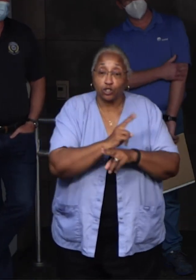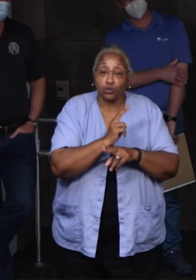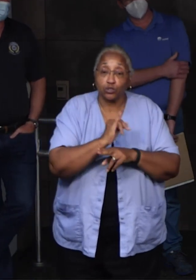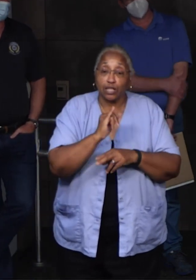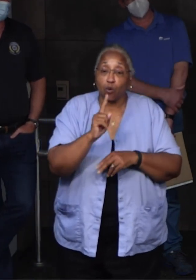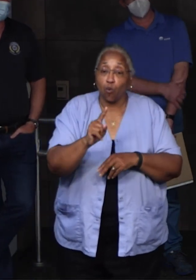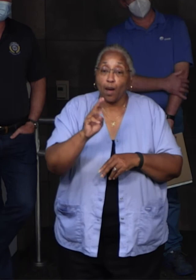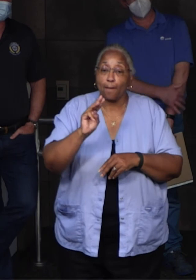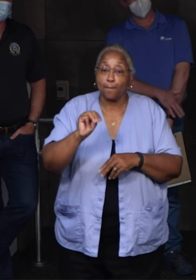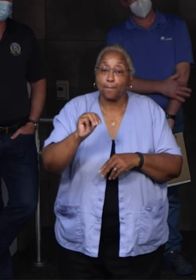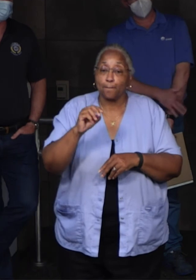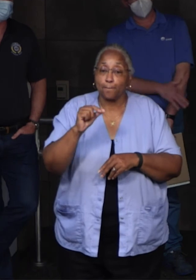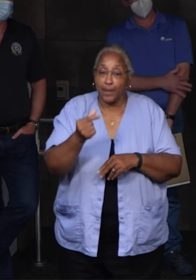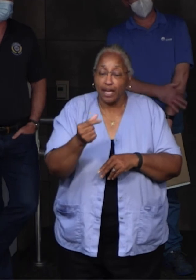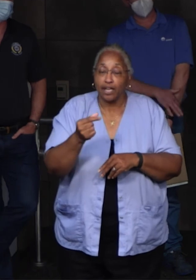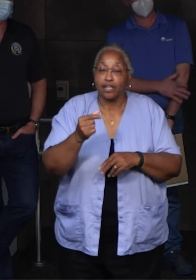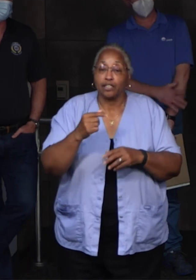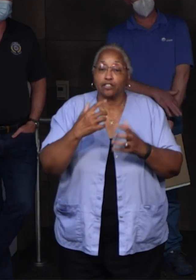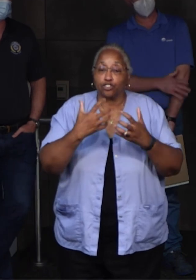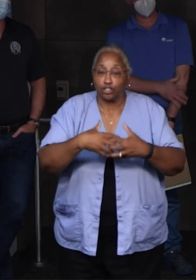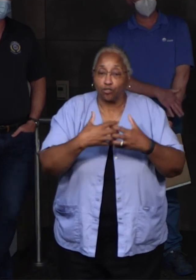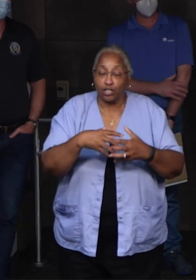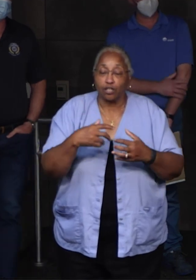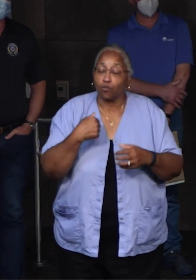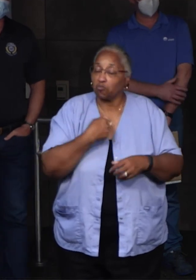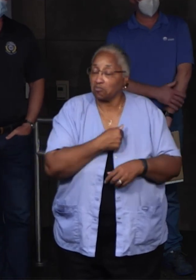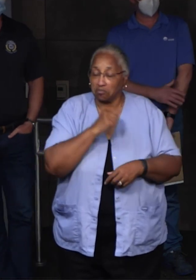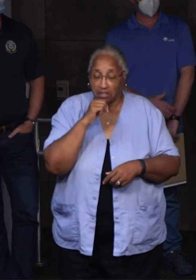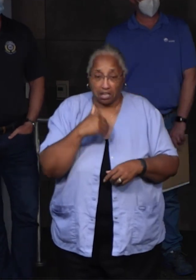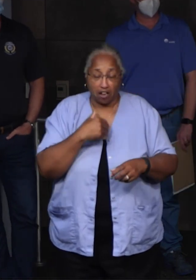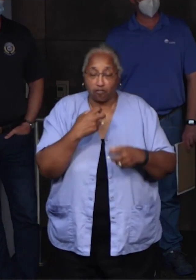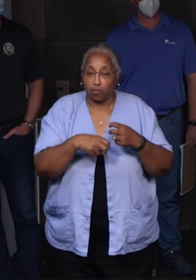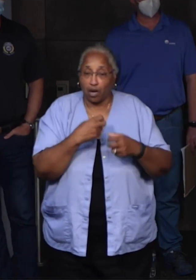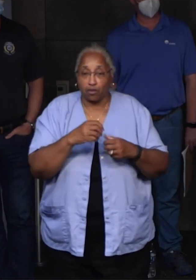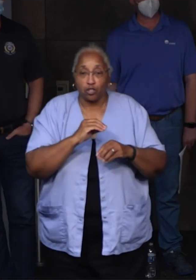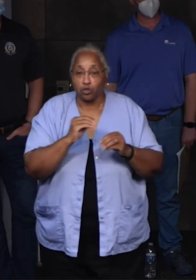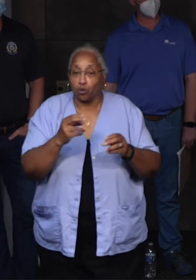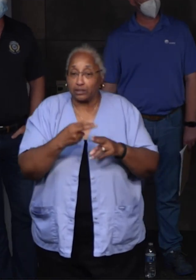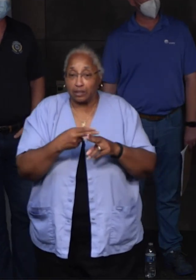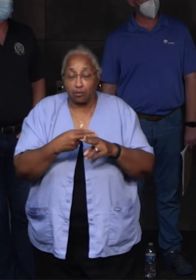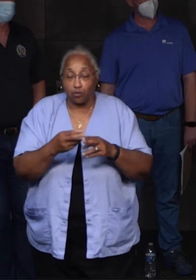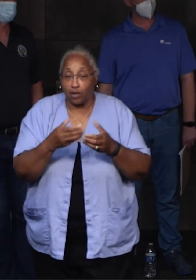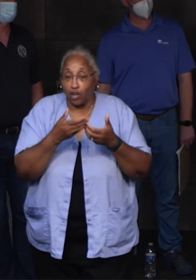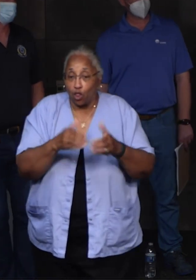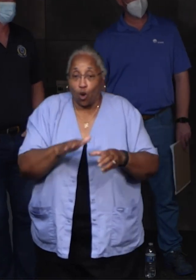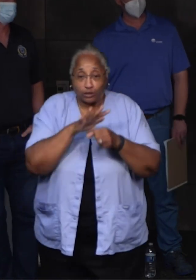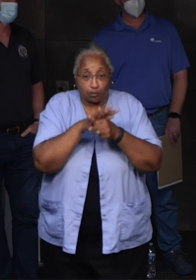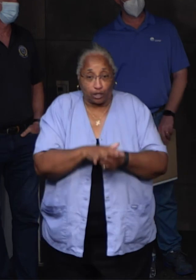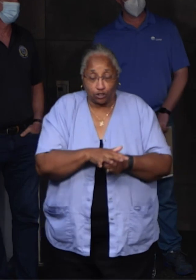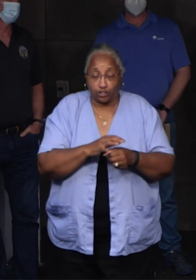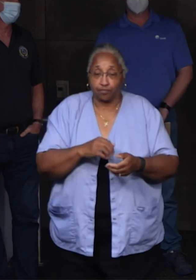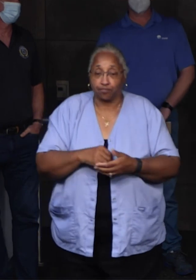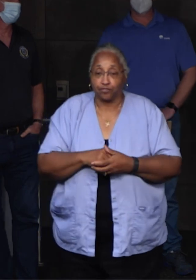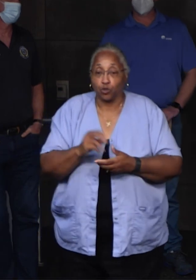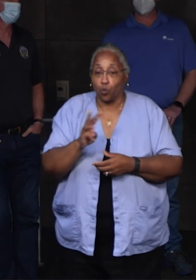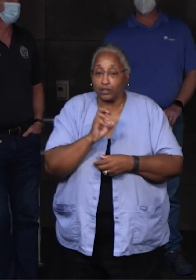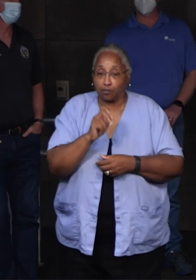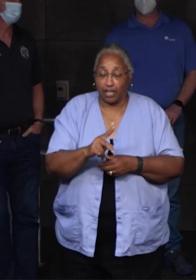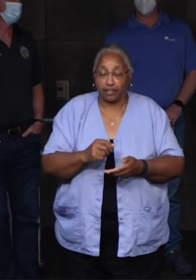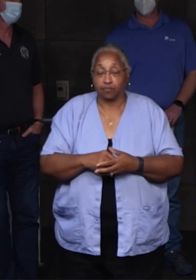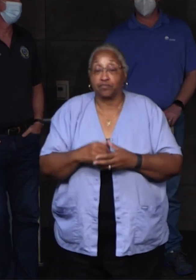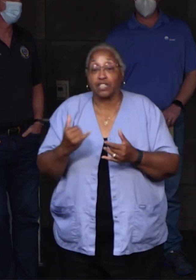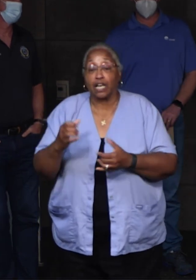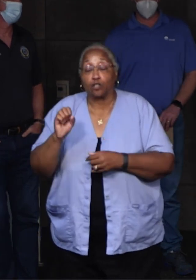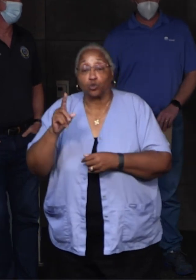yesterday, we've had no more generator issues, so we have had no temporary loss of pressure on the West Bank. Moving to sewer,